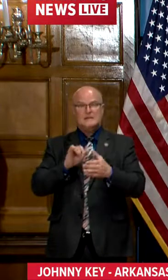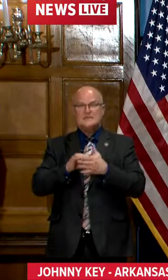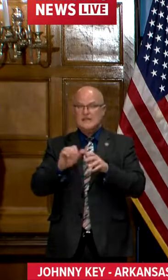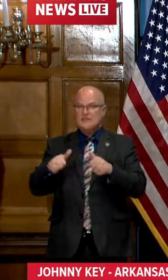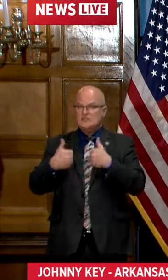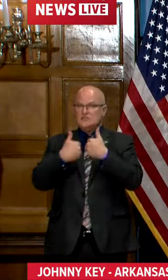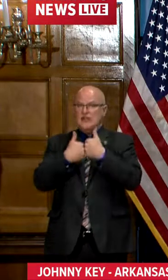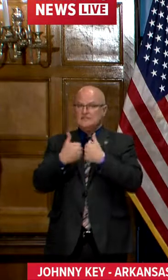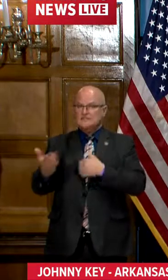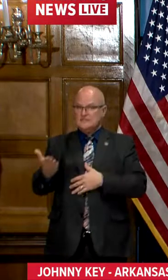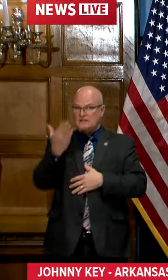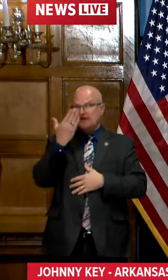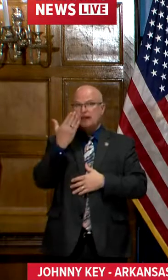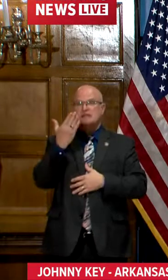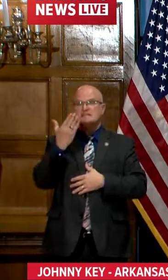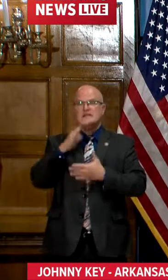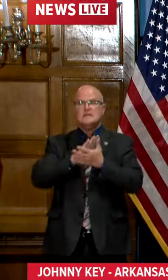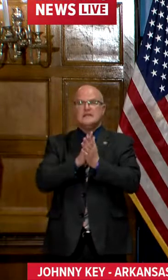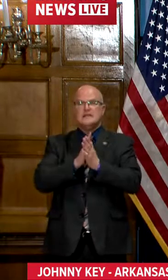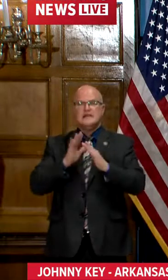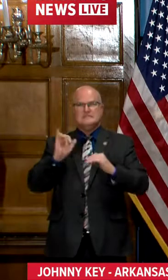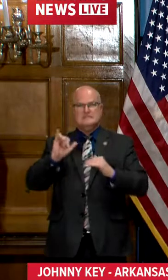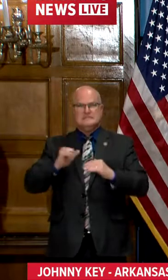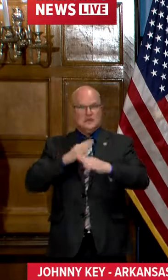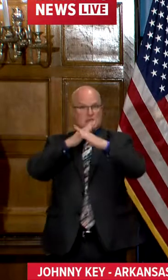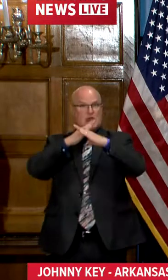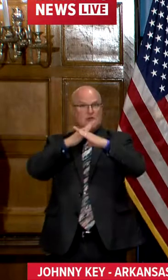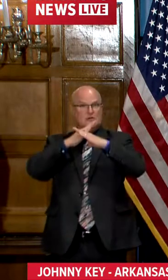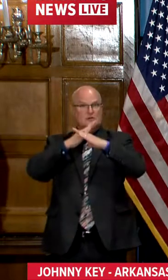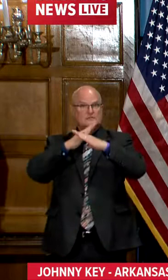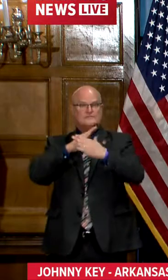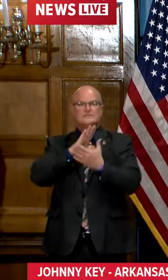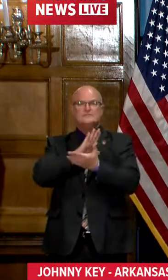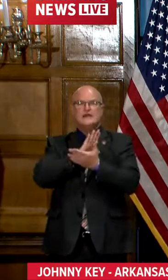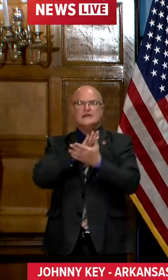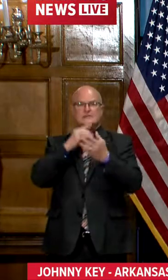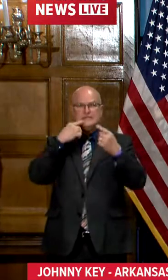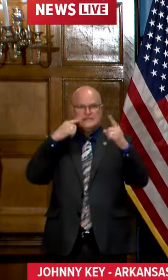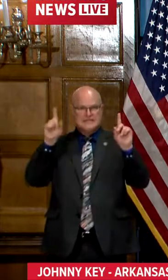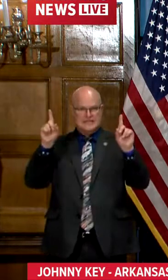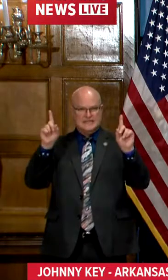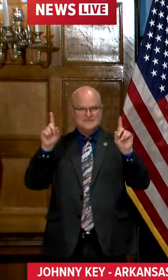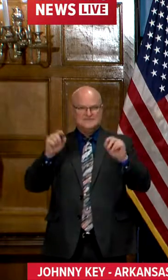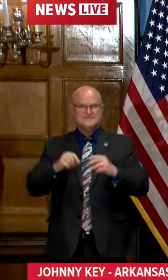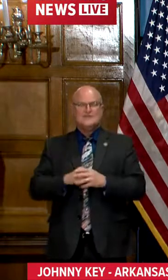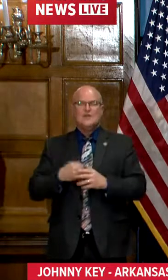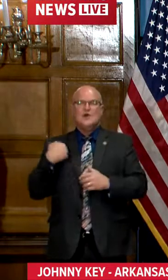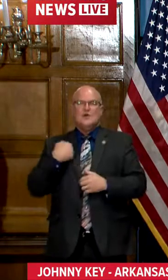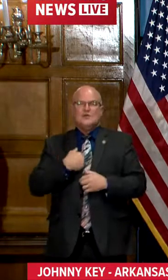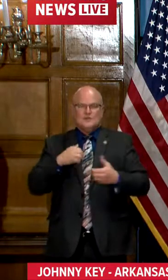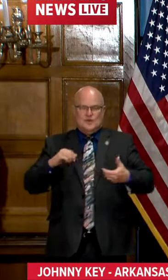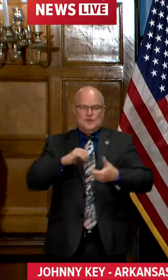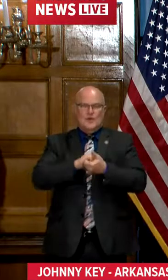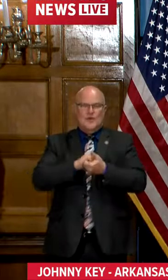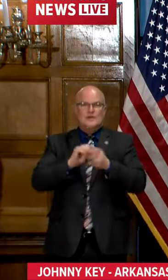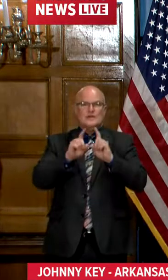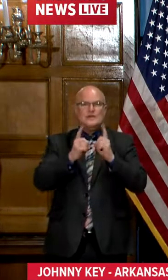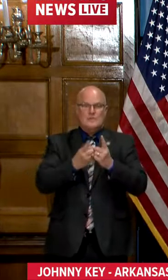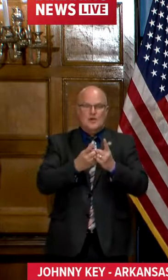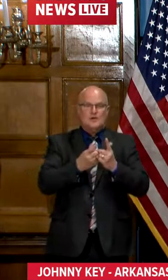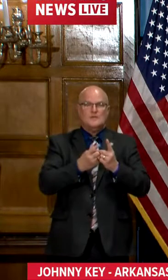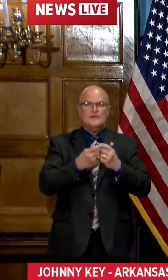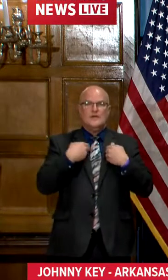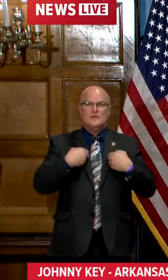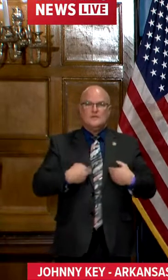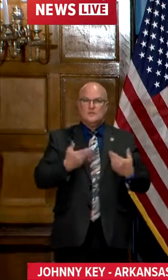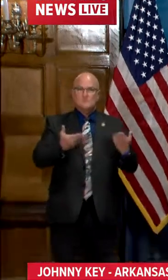challenges that they face become a barrier to academic success so we partnered with the department of human services